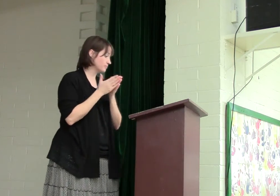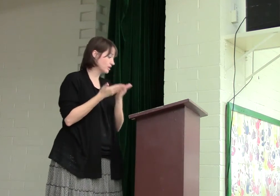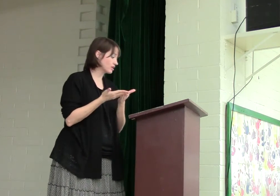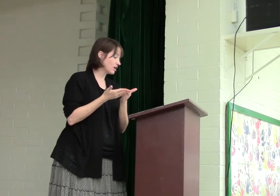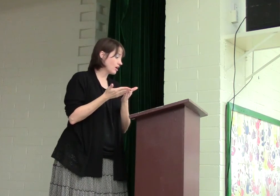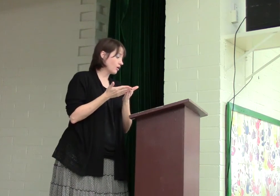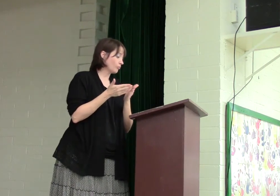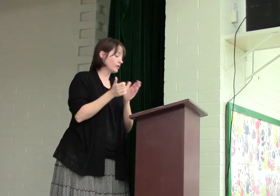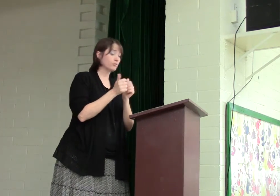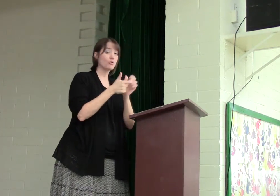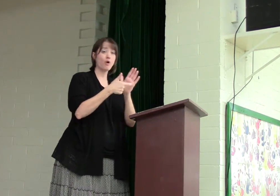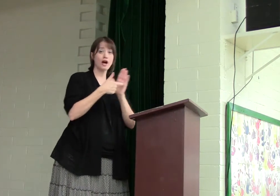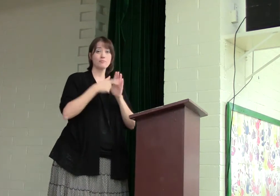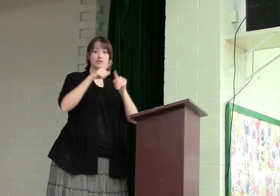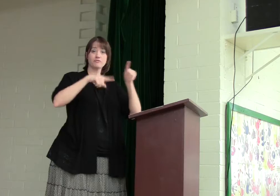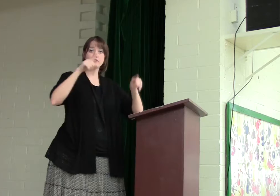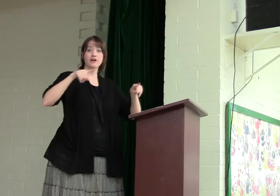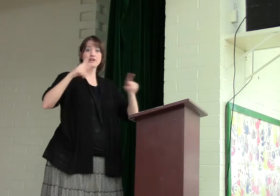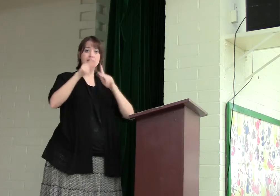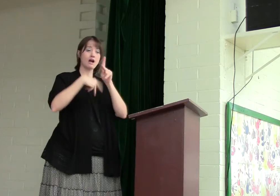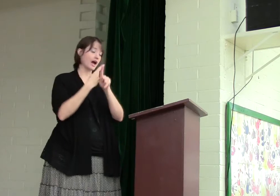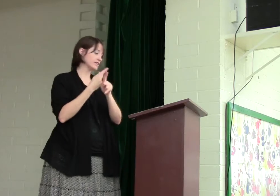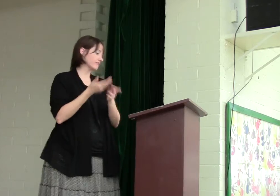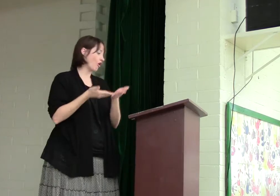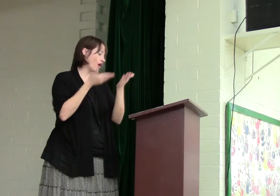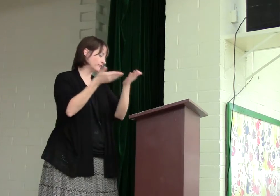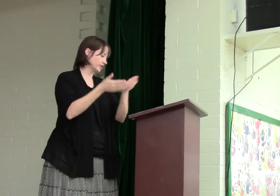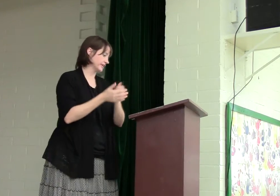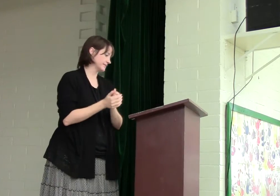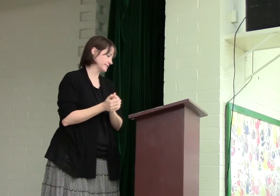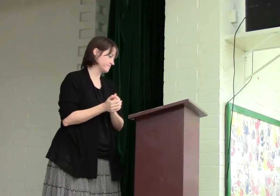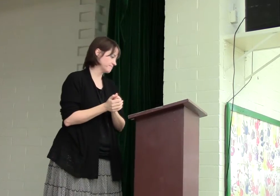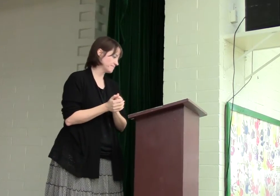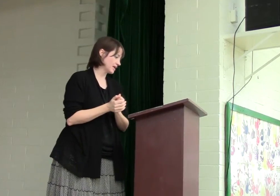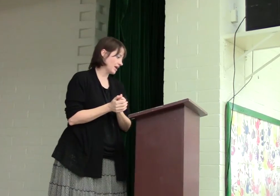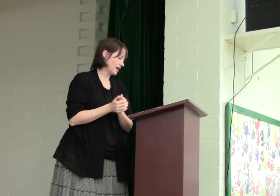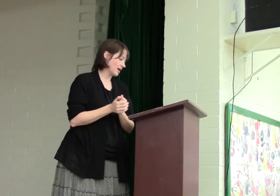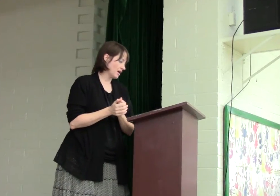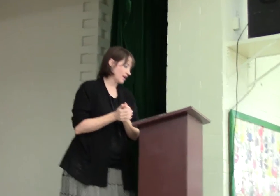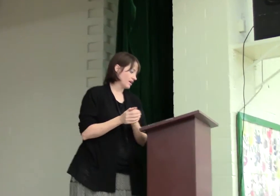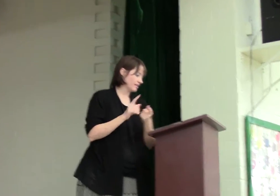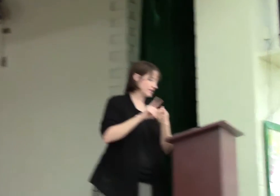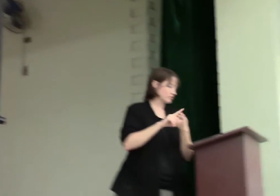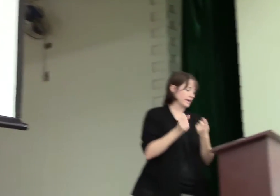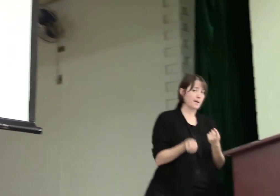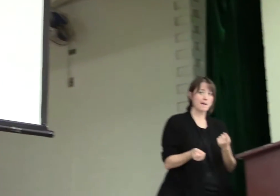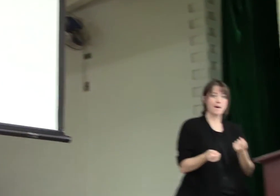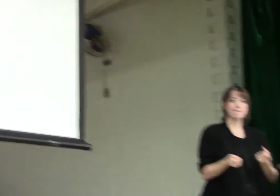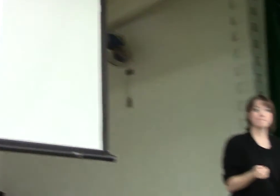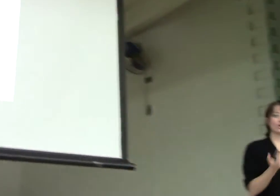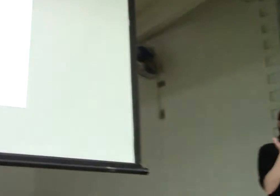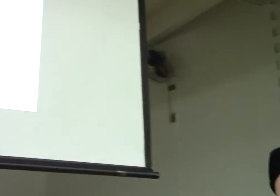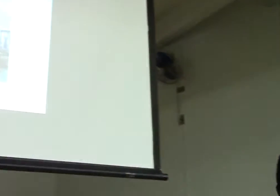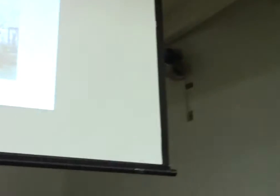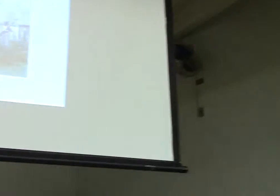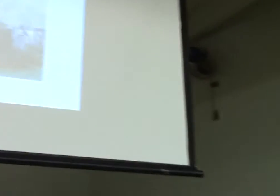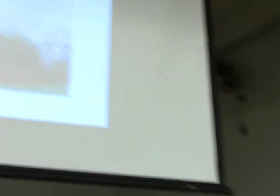book with requirements for various kinds of offerings. There was like a burnt offering.